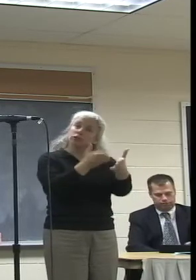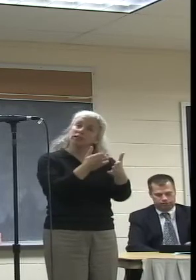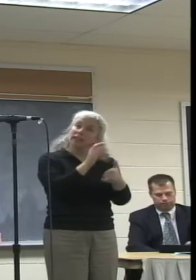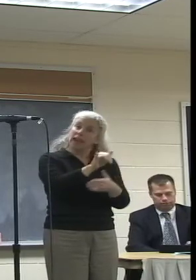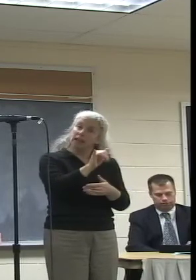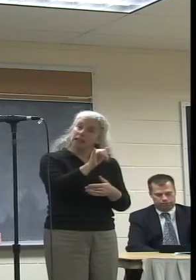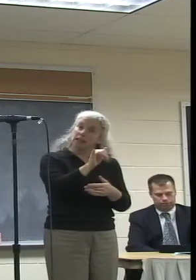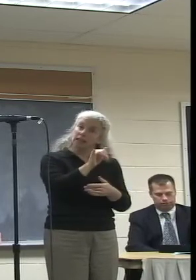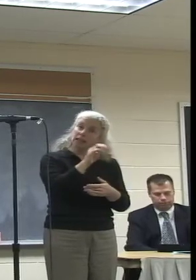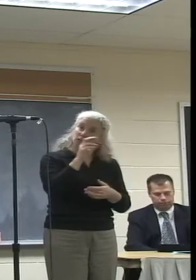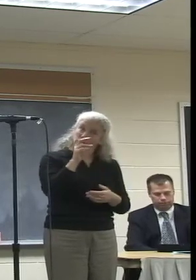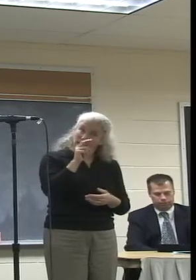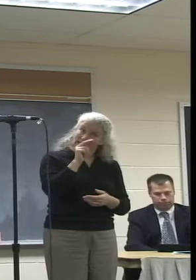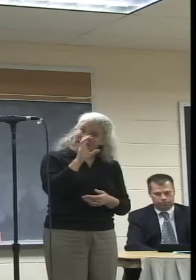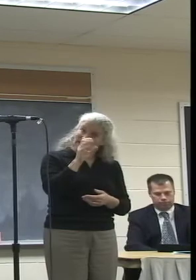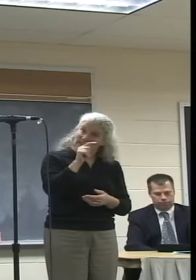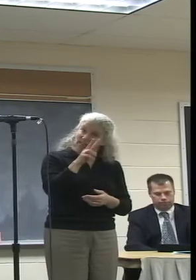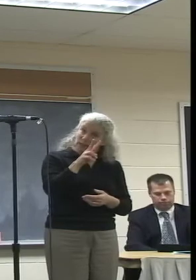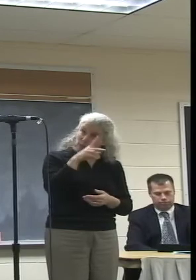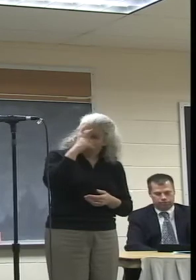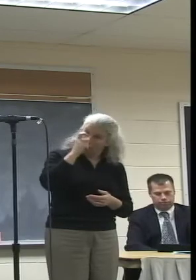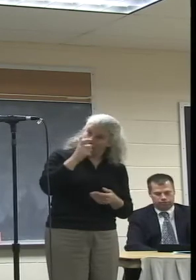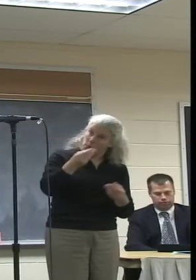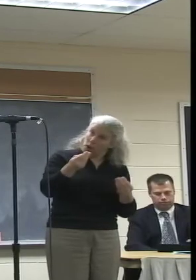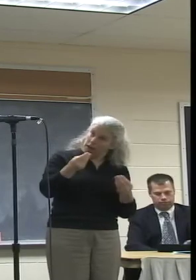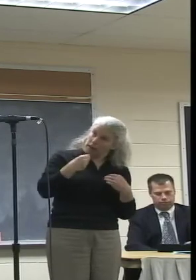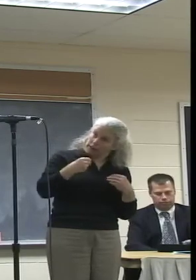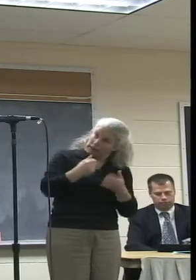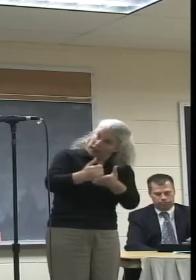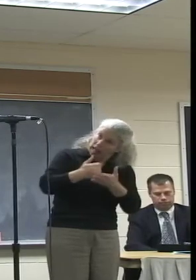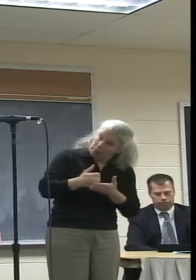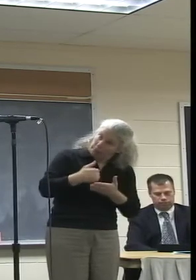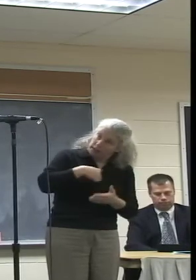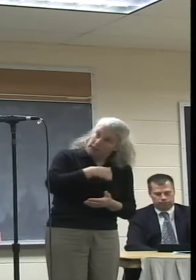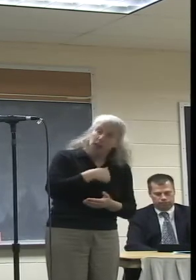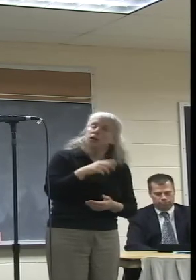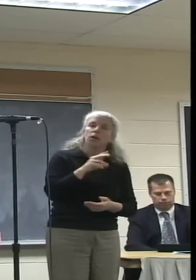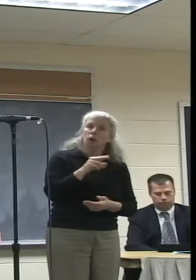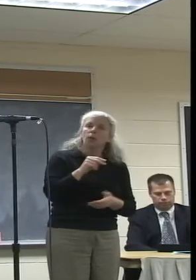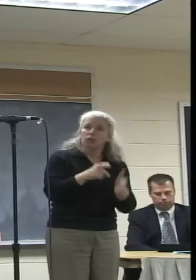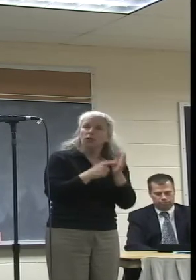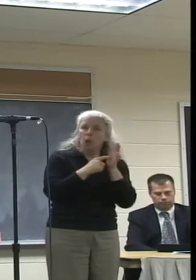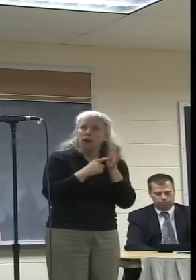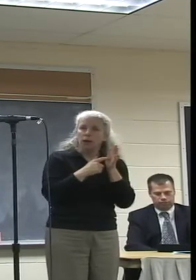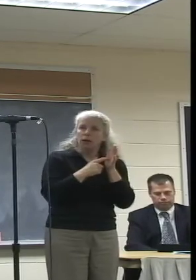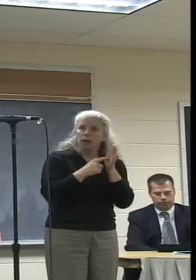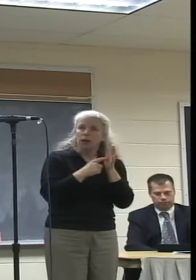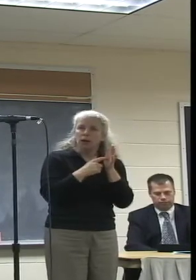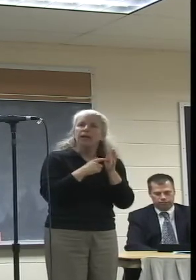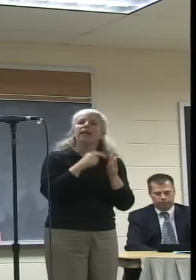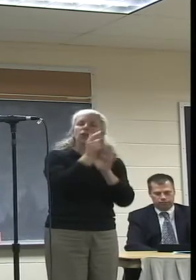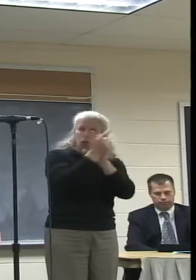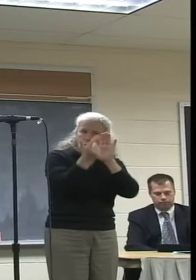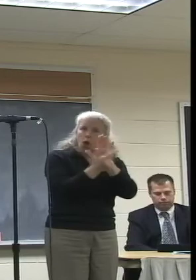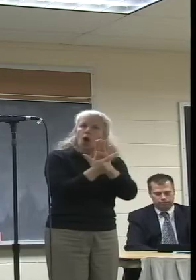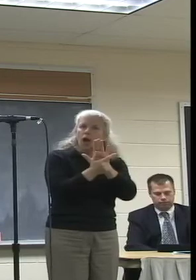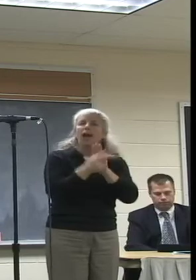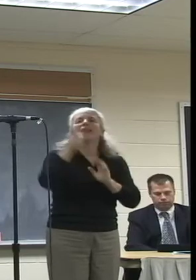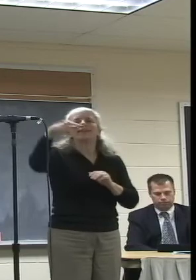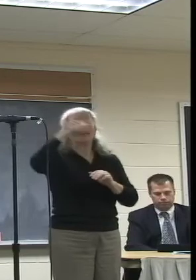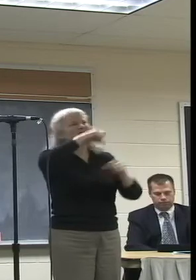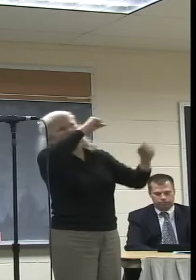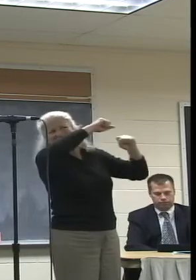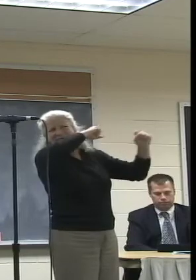a little gimme to us. This is actually, they are required by law and have been fighting and resisting